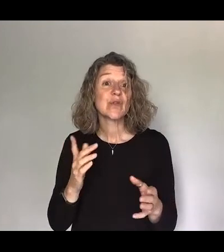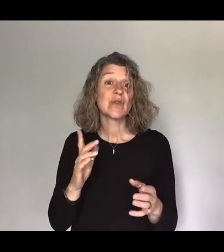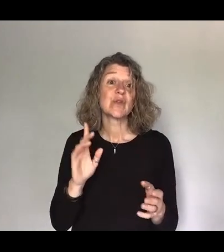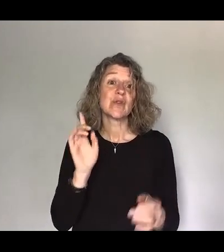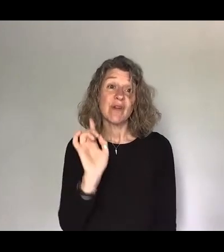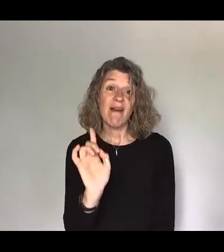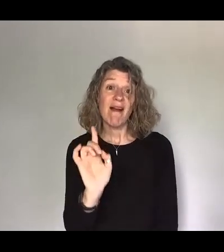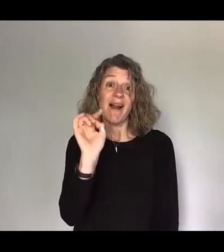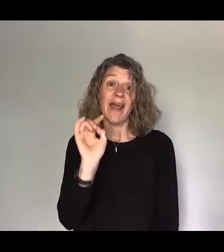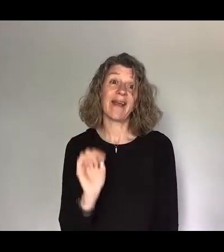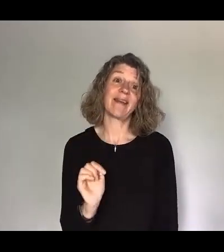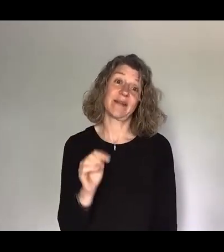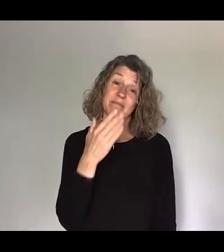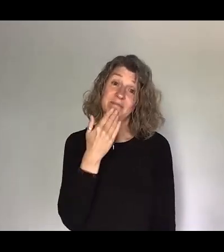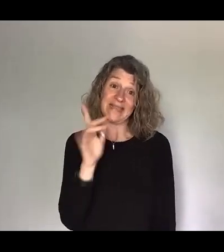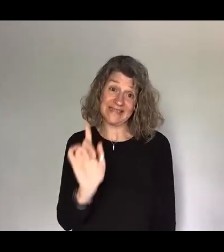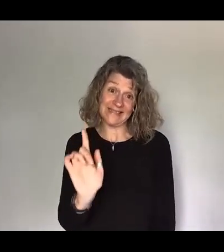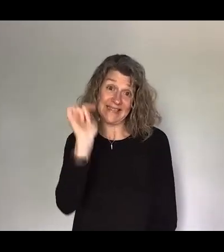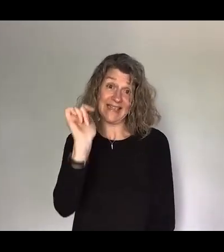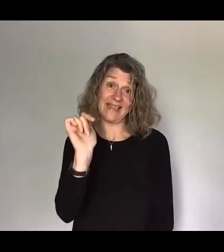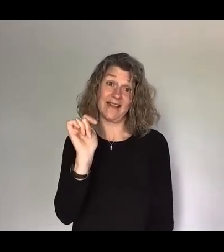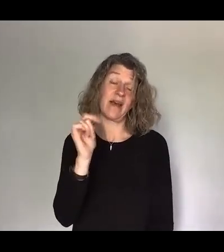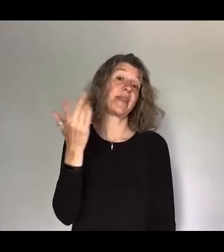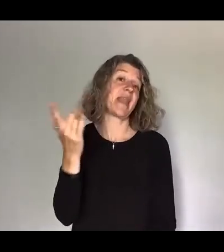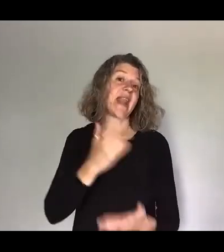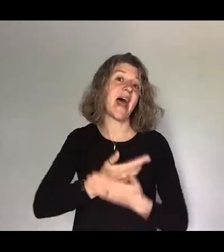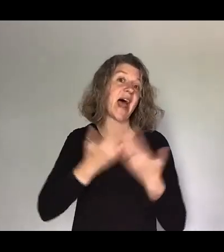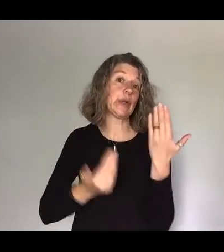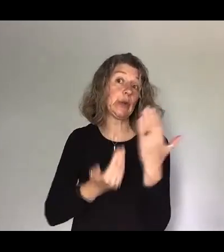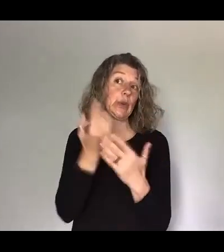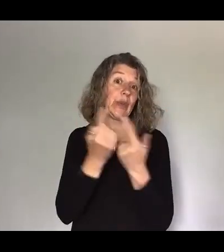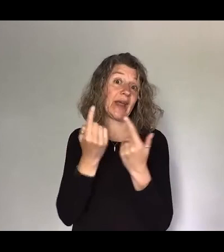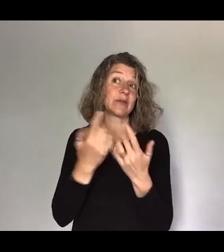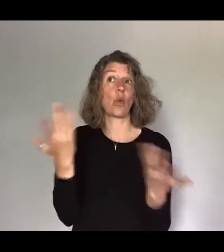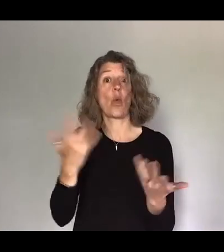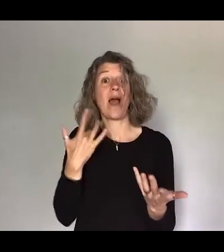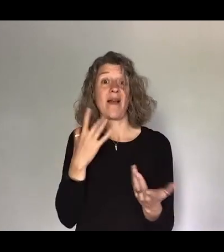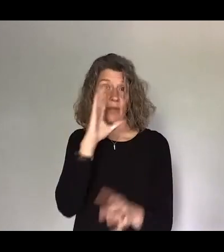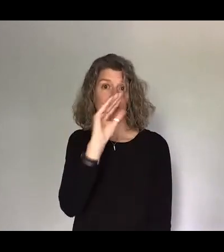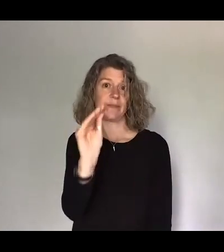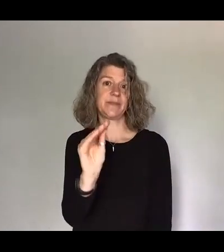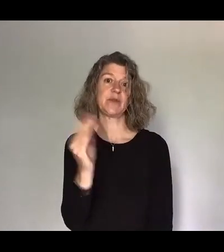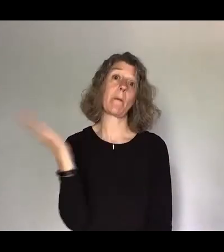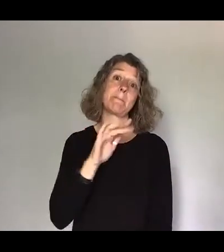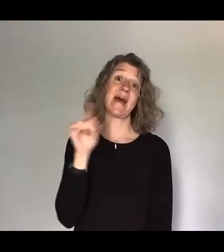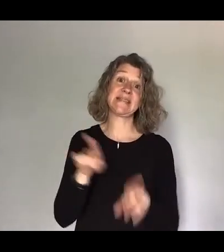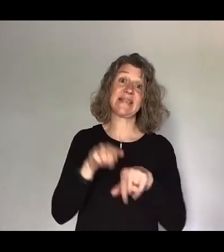bell and you can be notified anytime we release content or go live. We'll be back here next week, same time same place. Can't wait to see you. Bye bye.